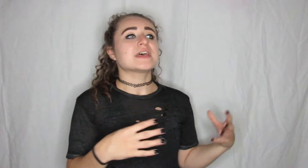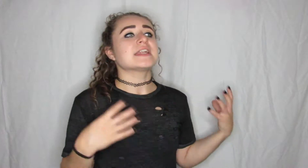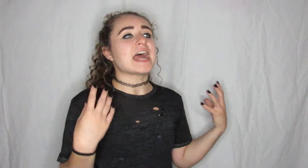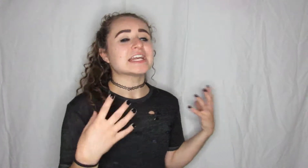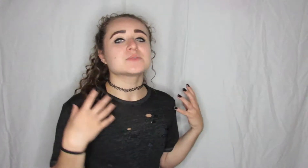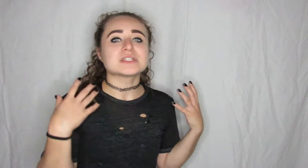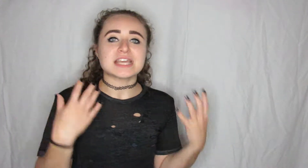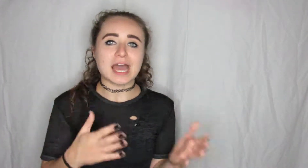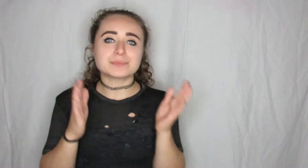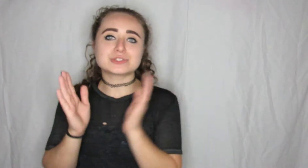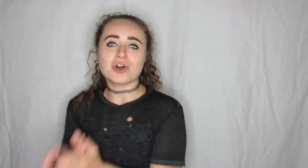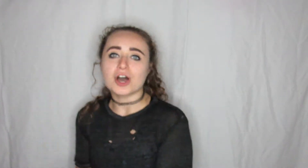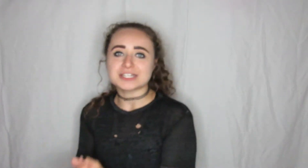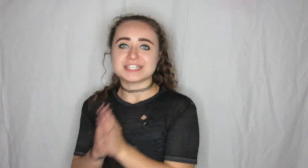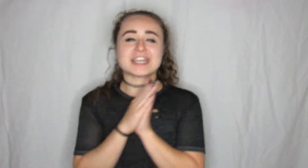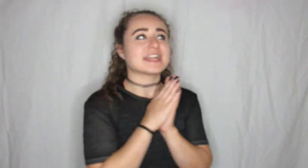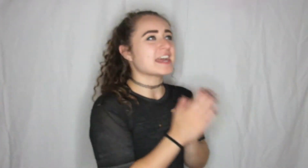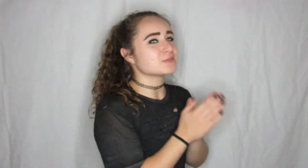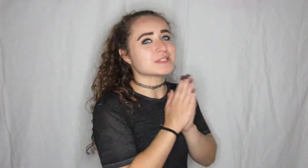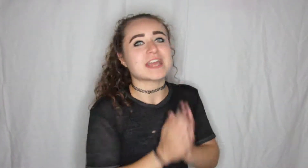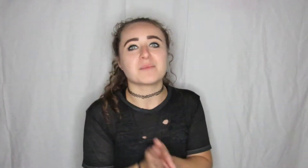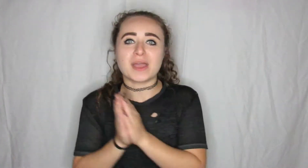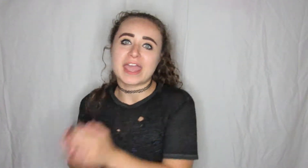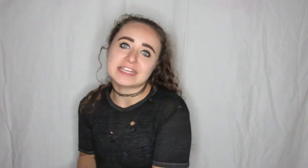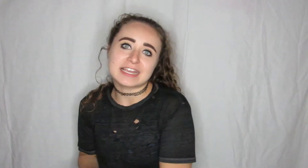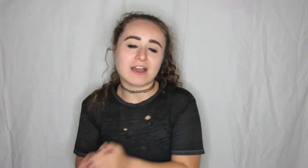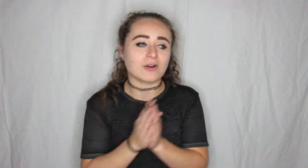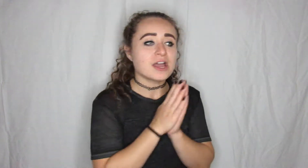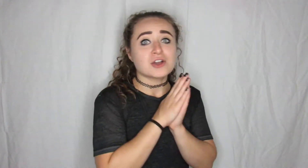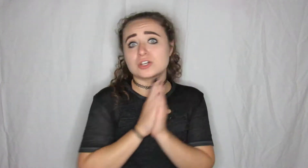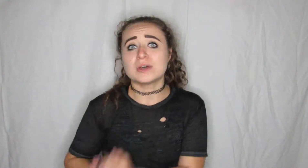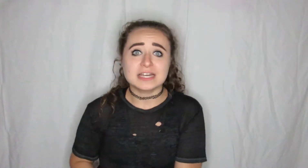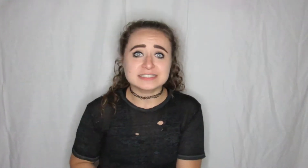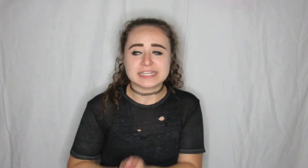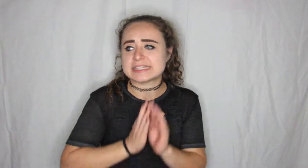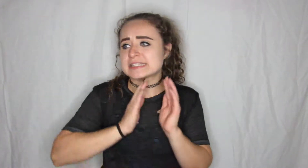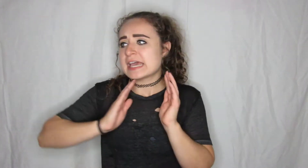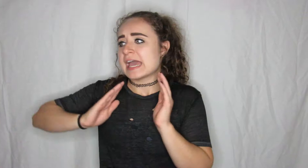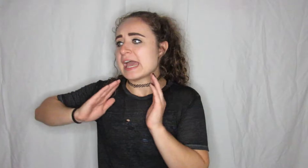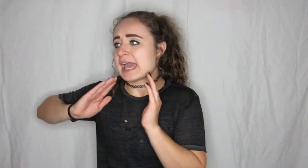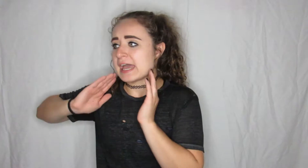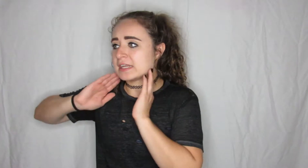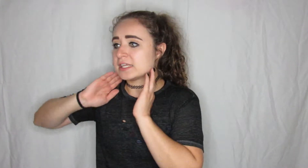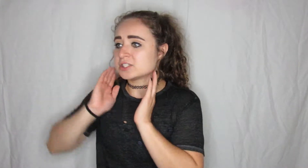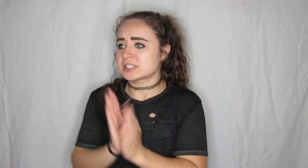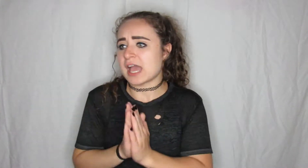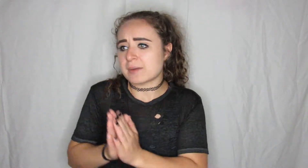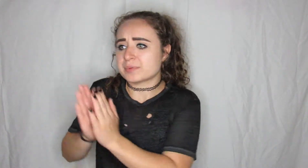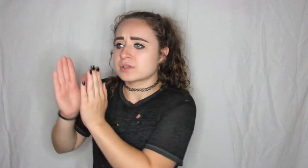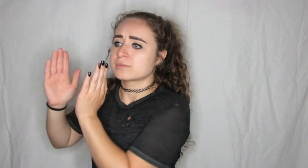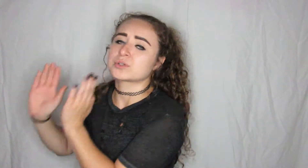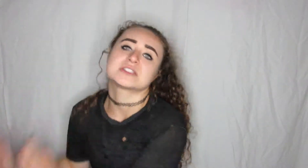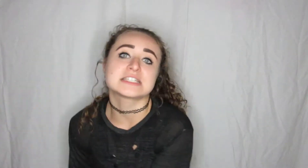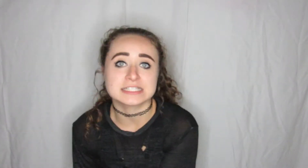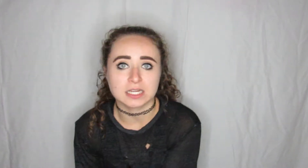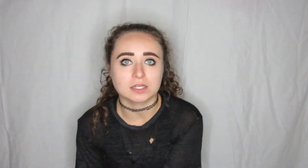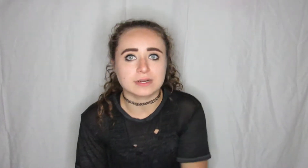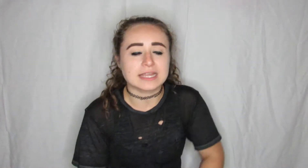then as we kept talking and as we kept hanging out going on dates and it just kept persisting right